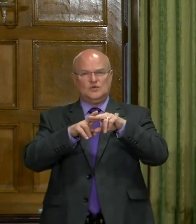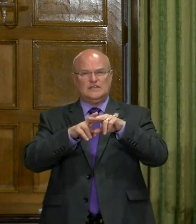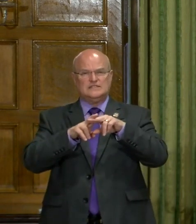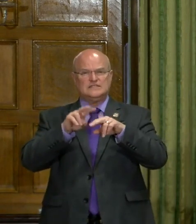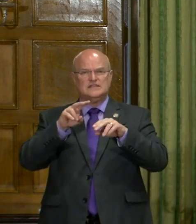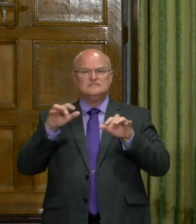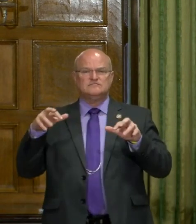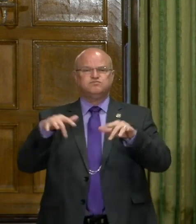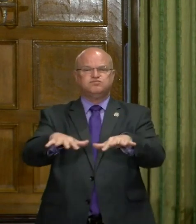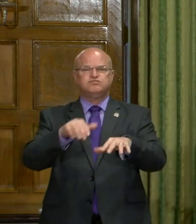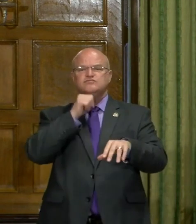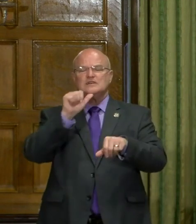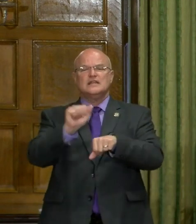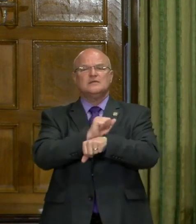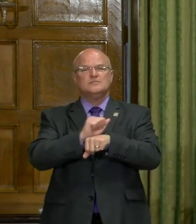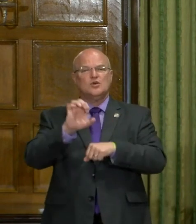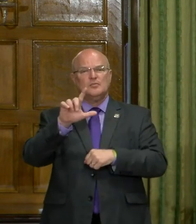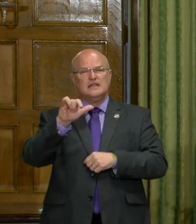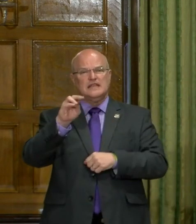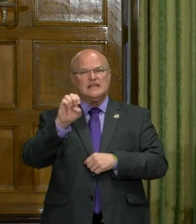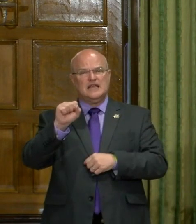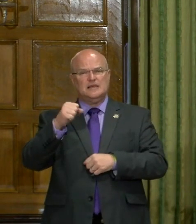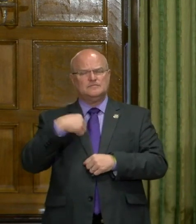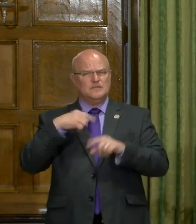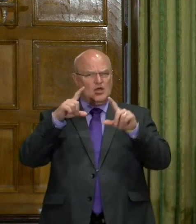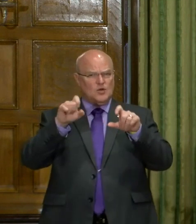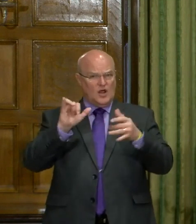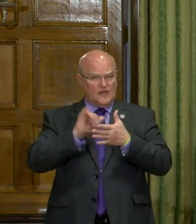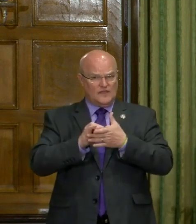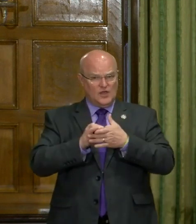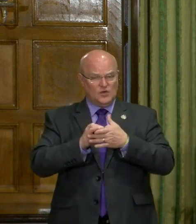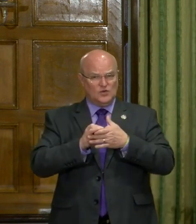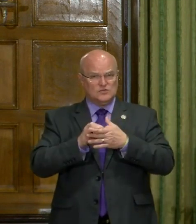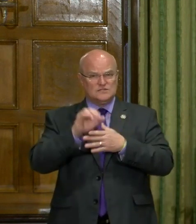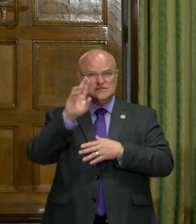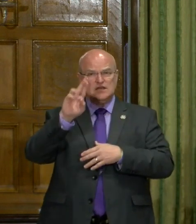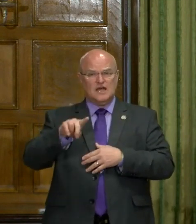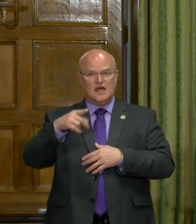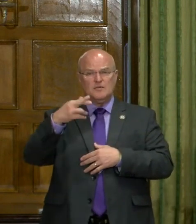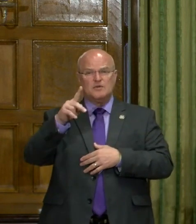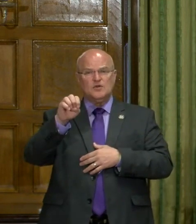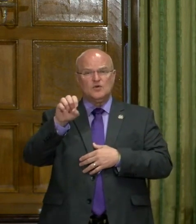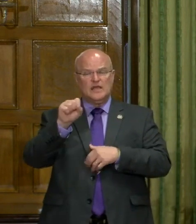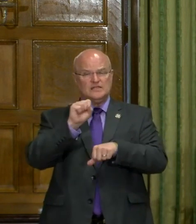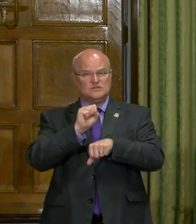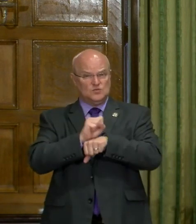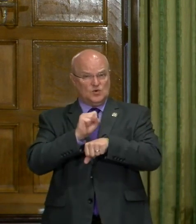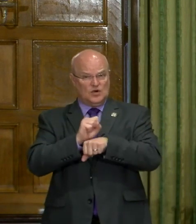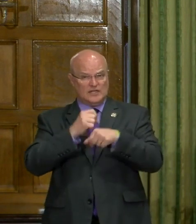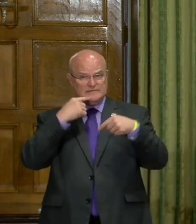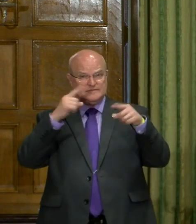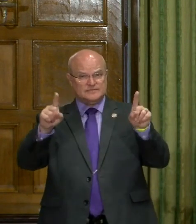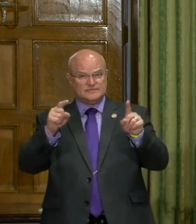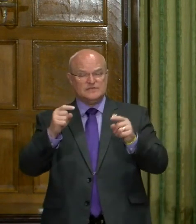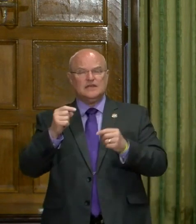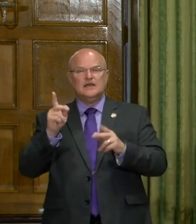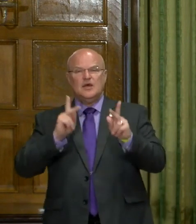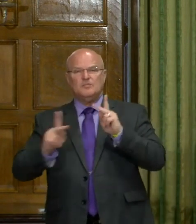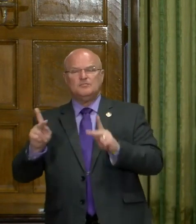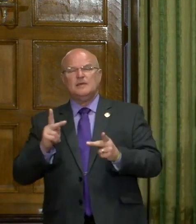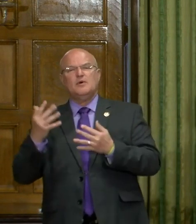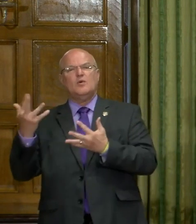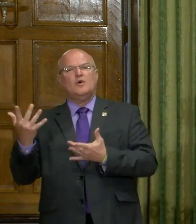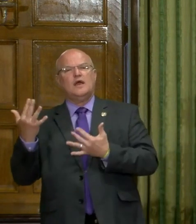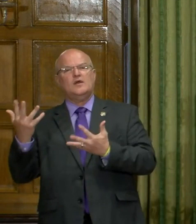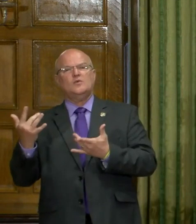volume of unemployment claims. My question is, are those upgrades working? Because there are still people waiting outside